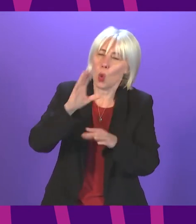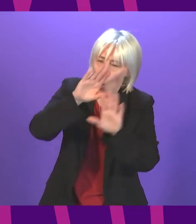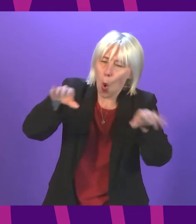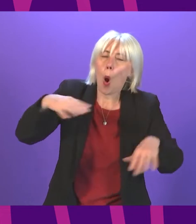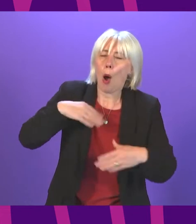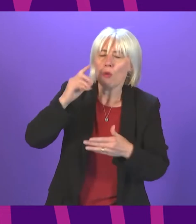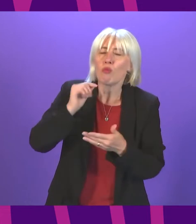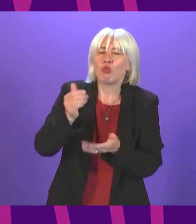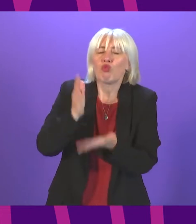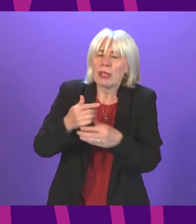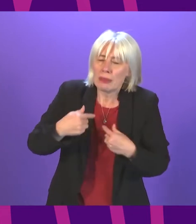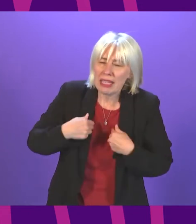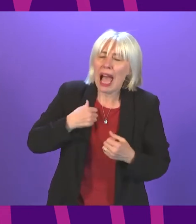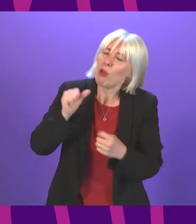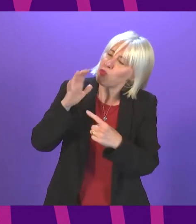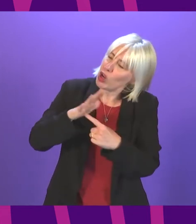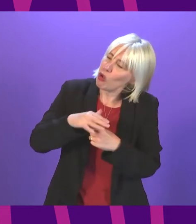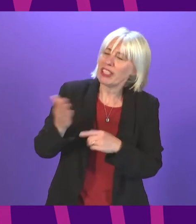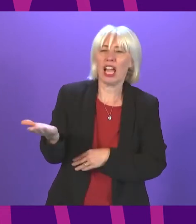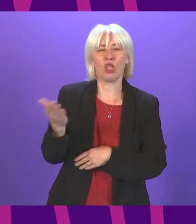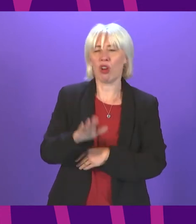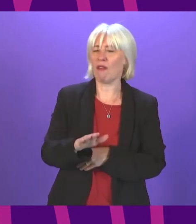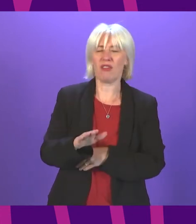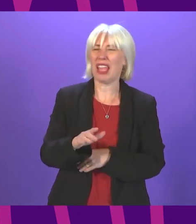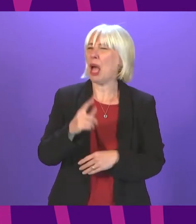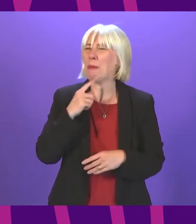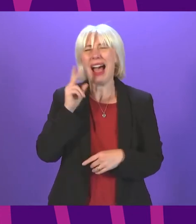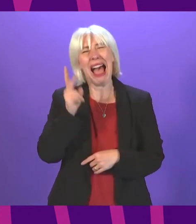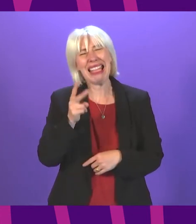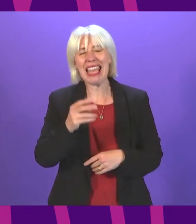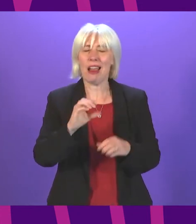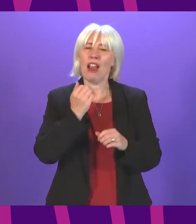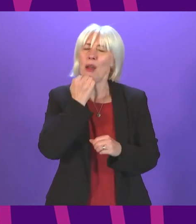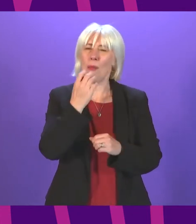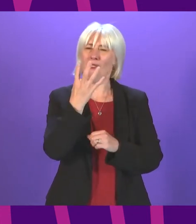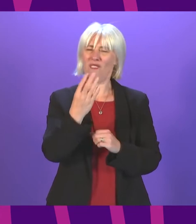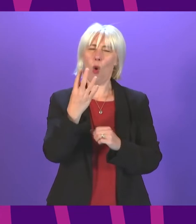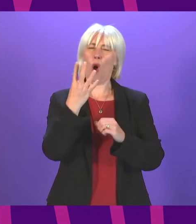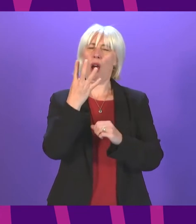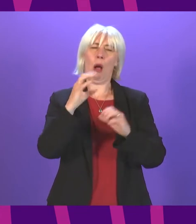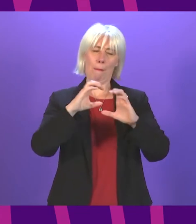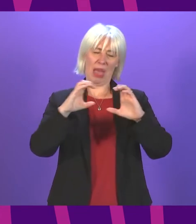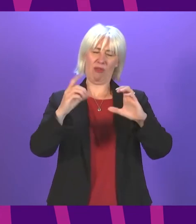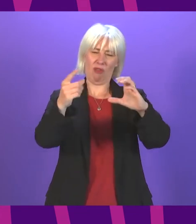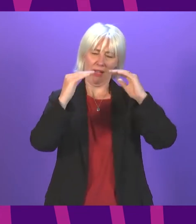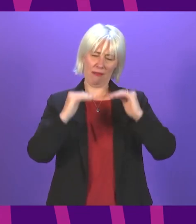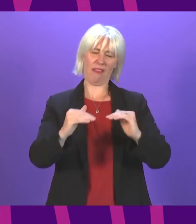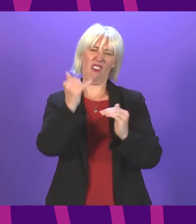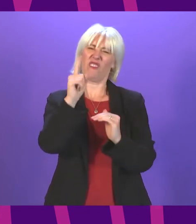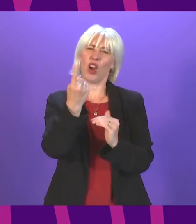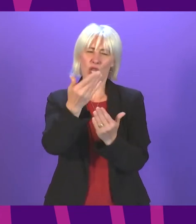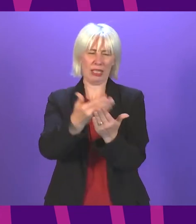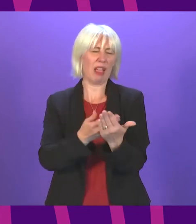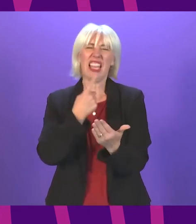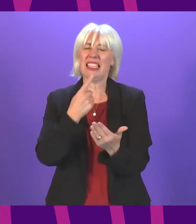prioritise the recovery, who has put front and centre paragraph four of her statement, another independence referendum. And